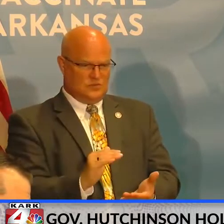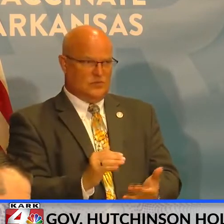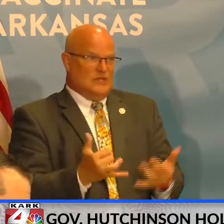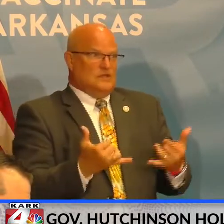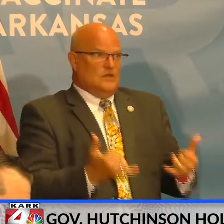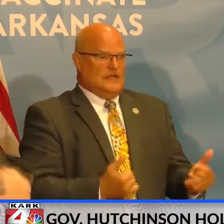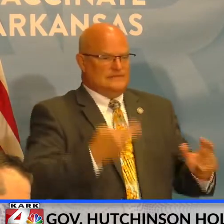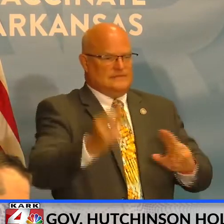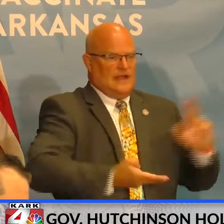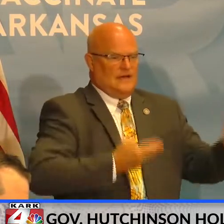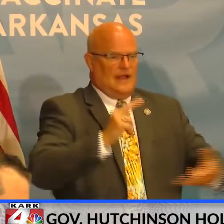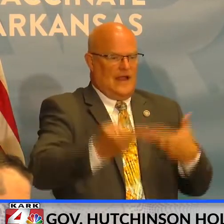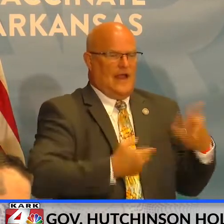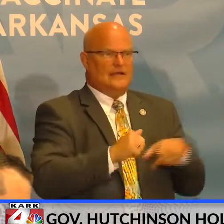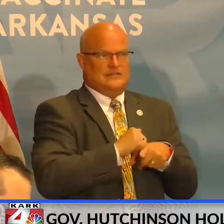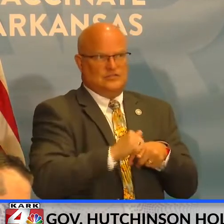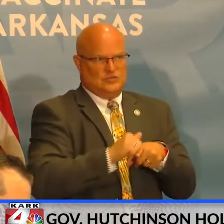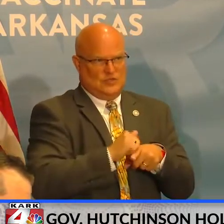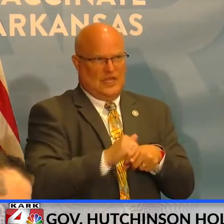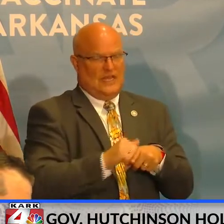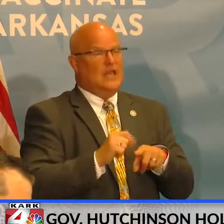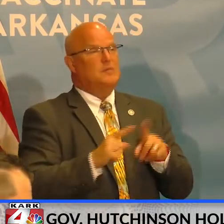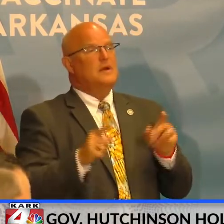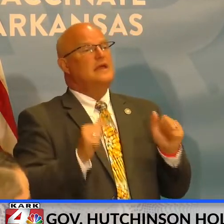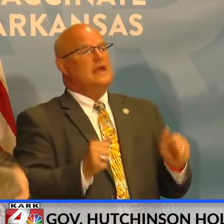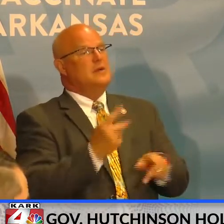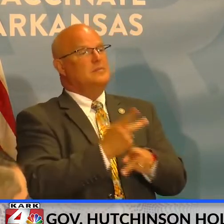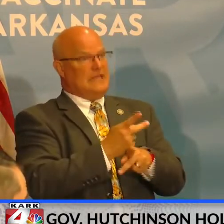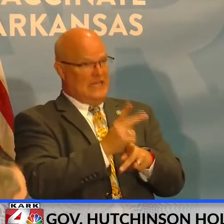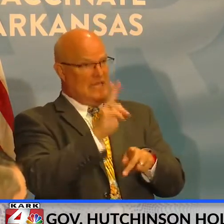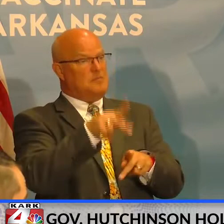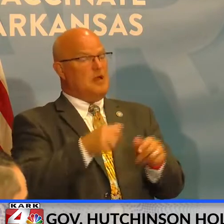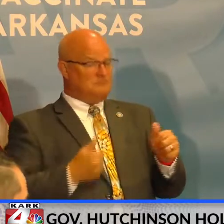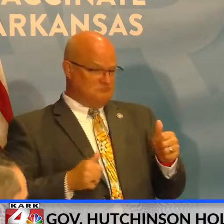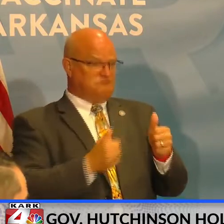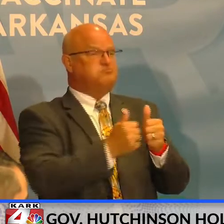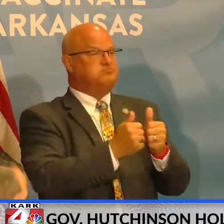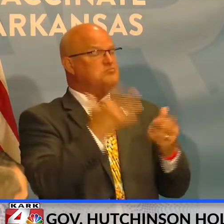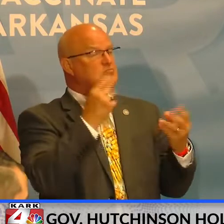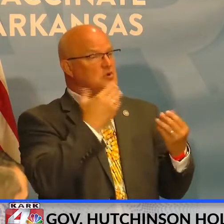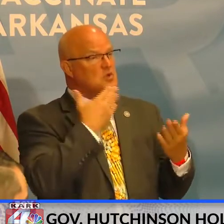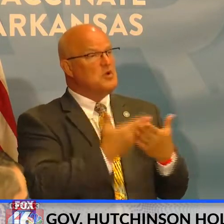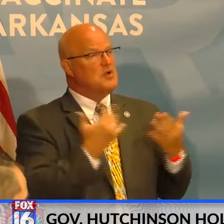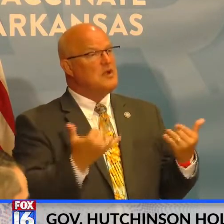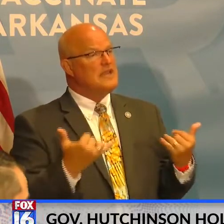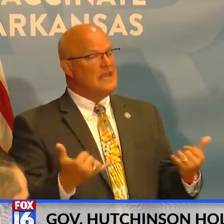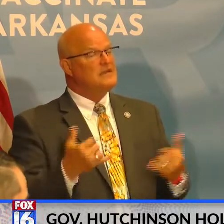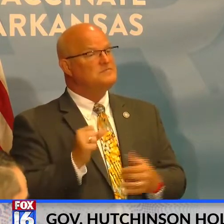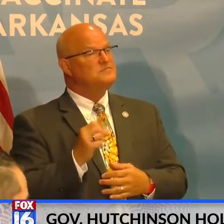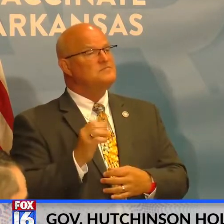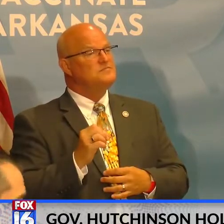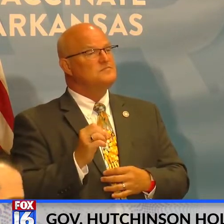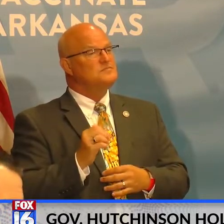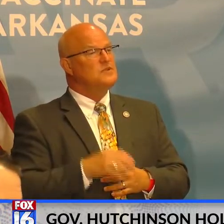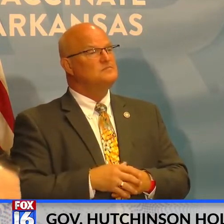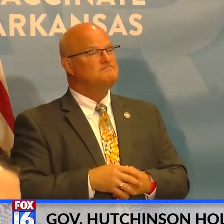hiring new people, training new people, but they're able to keep up pretty well, pretty well right now. So Um,